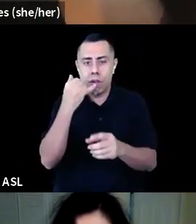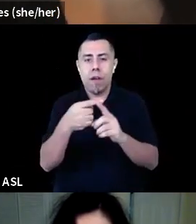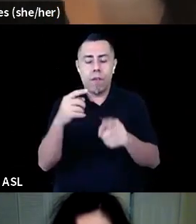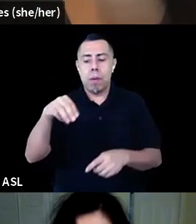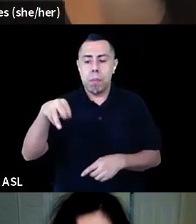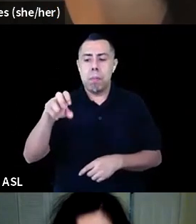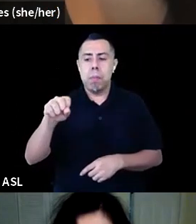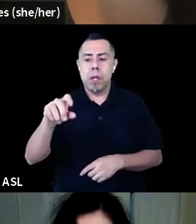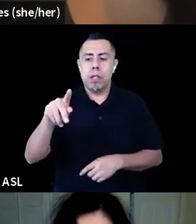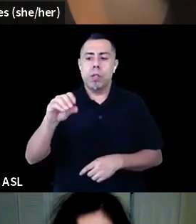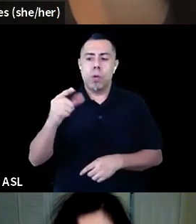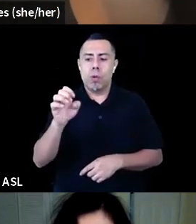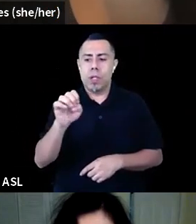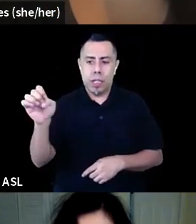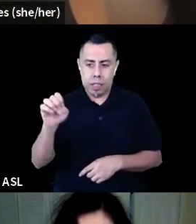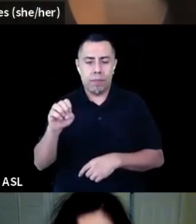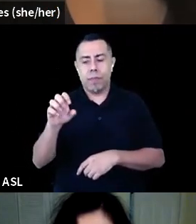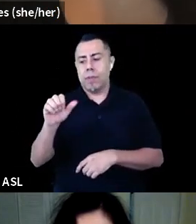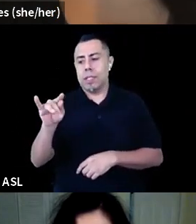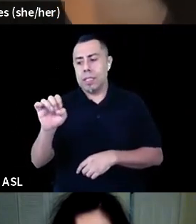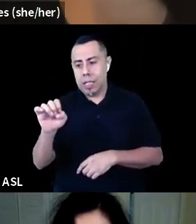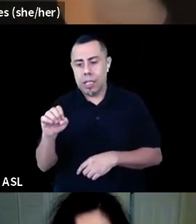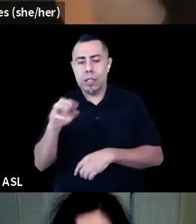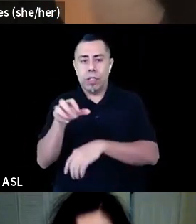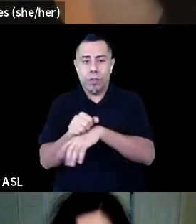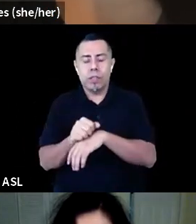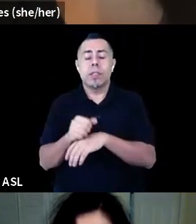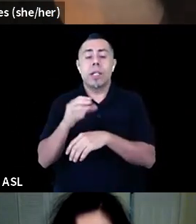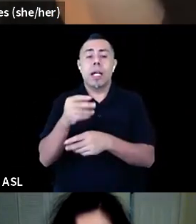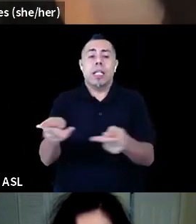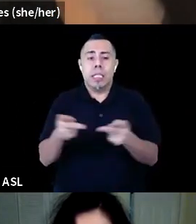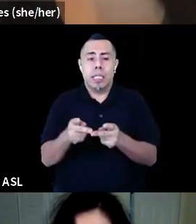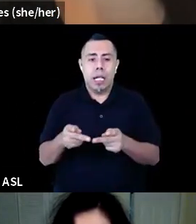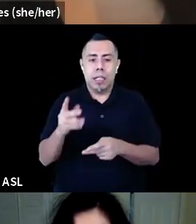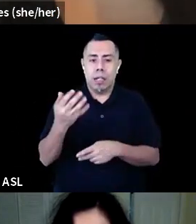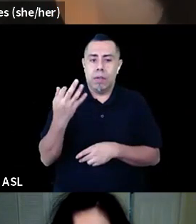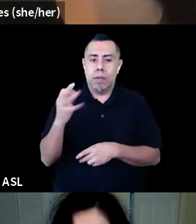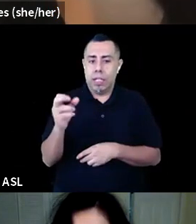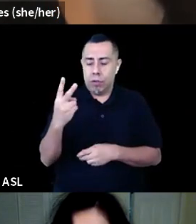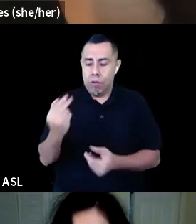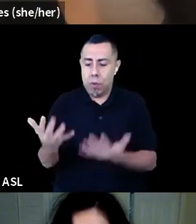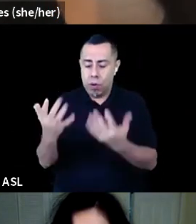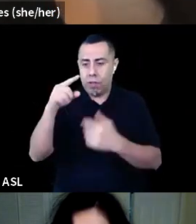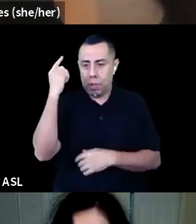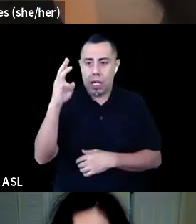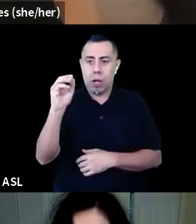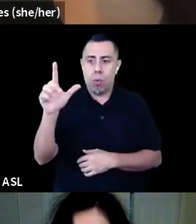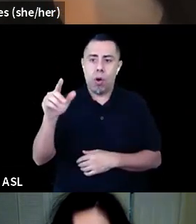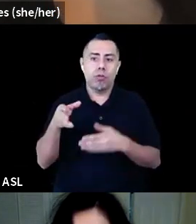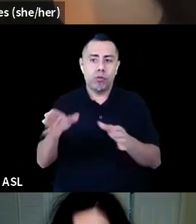1921 burning of Blackwell Street. These lands are colonially known as Tulsa, Oklahoma, and I am just about